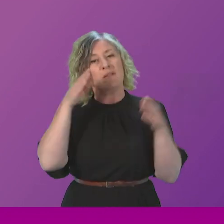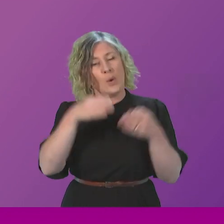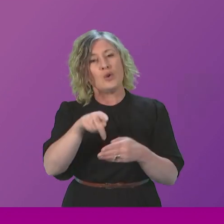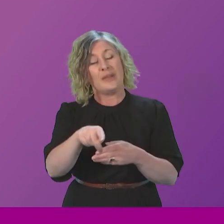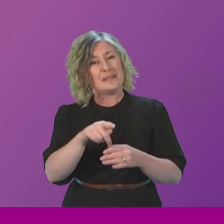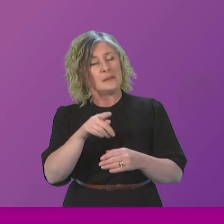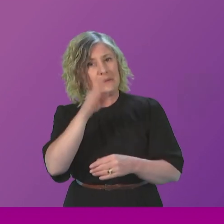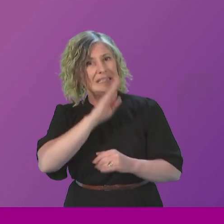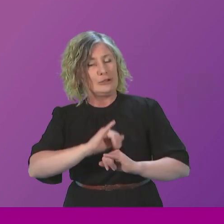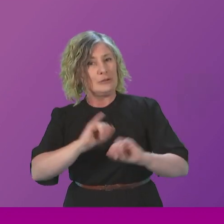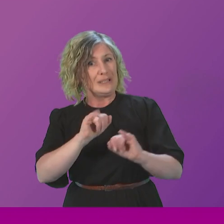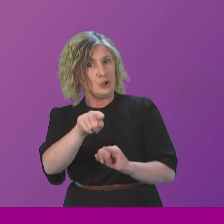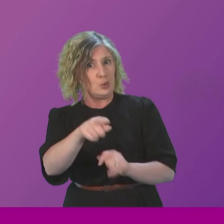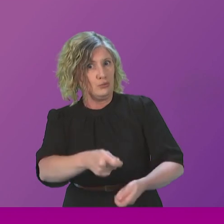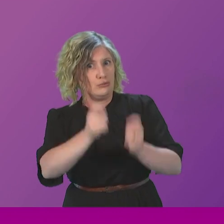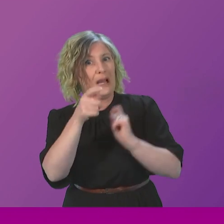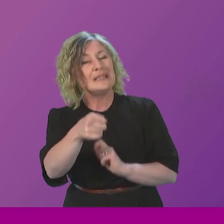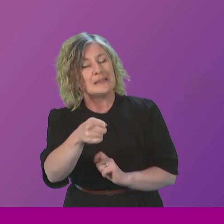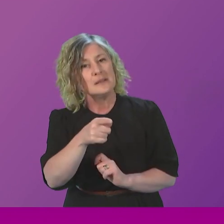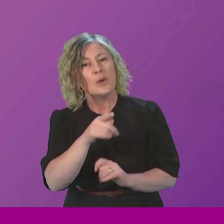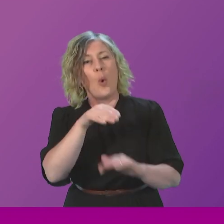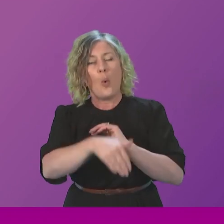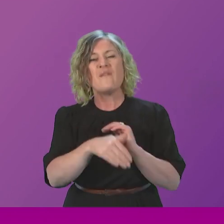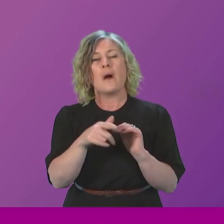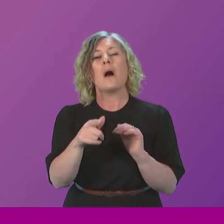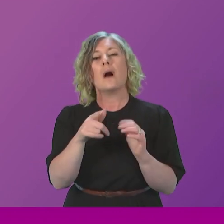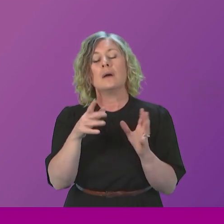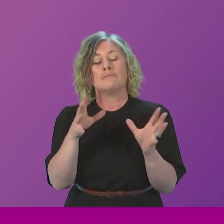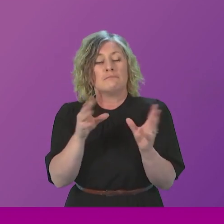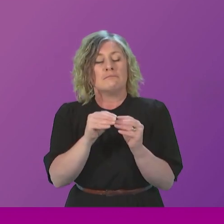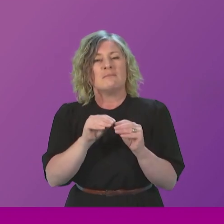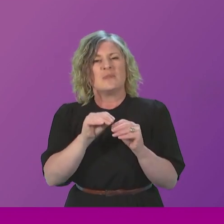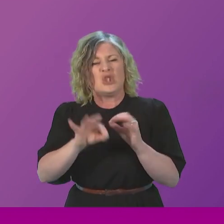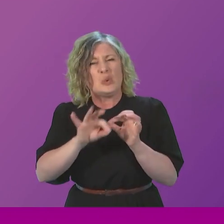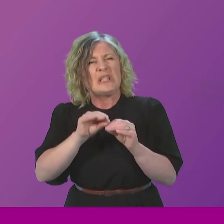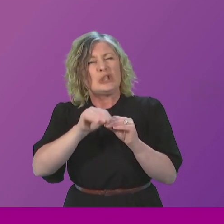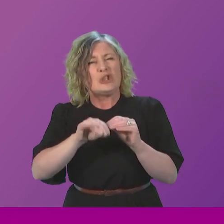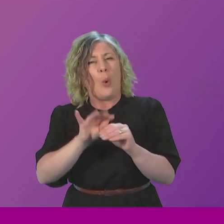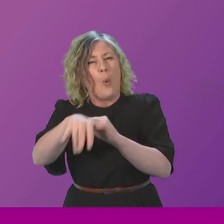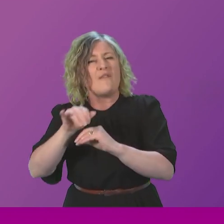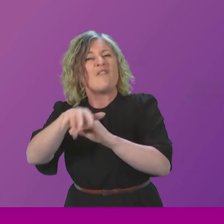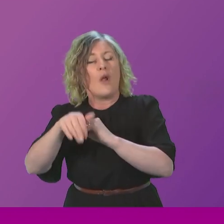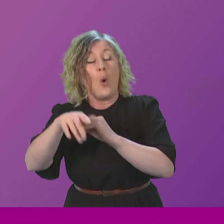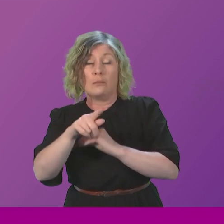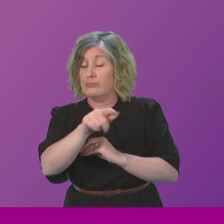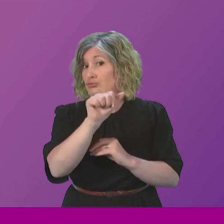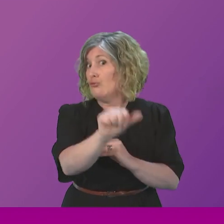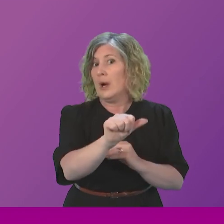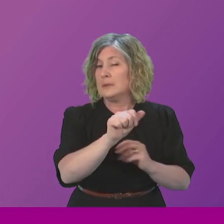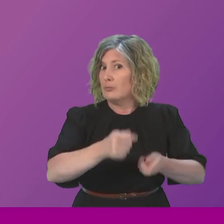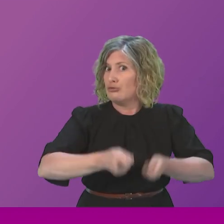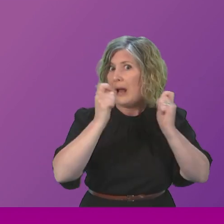Hamilton does raise, we know that combined sewer overflows are a serious issue. He is right, of course, to raise them